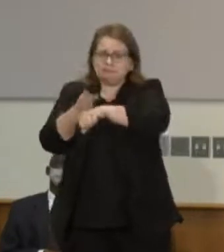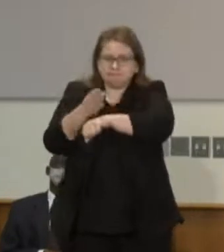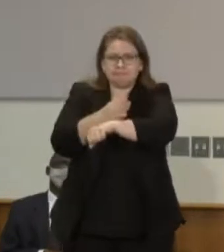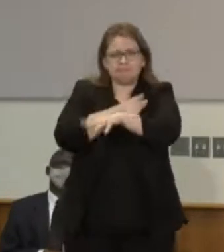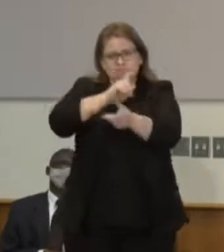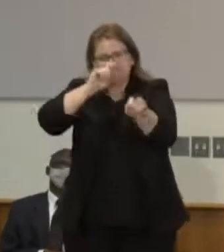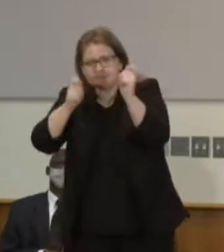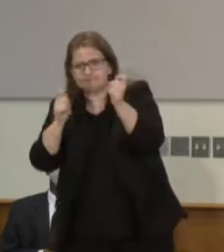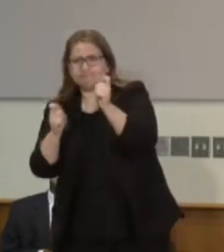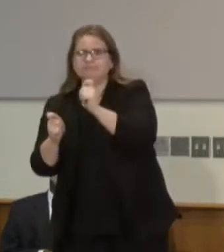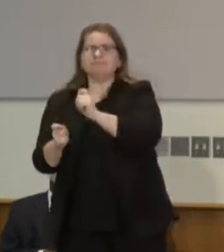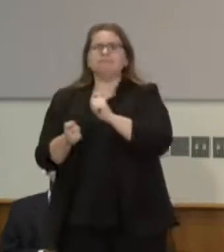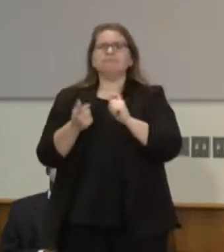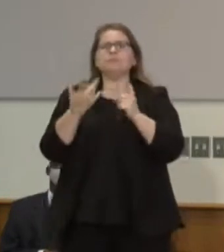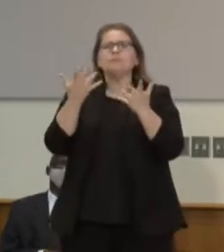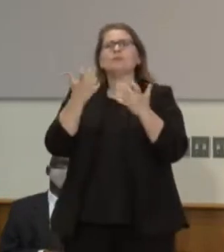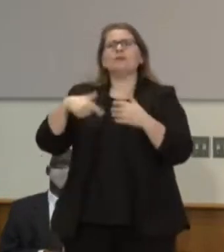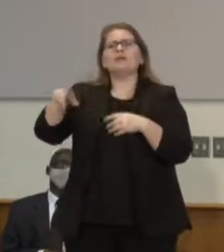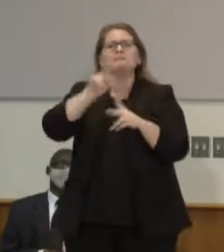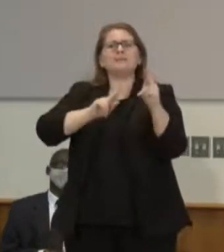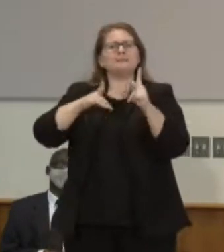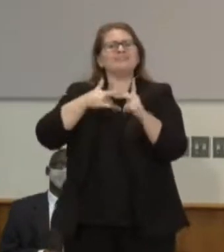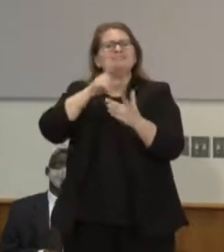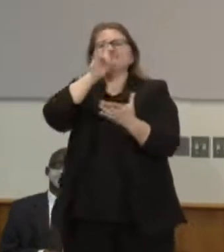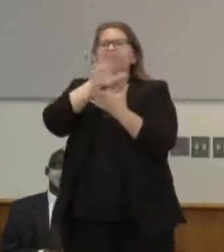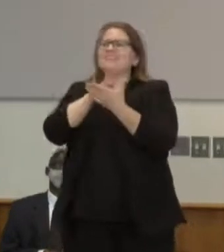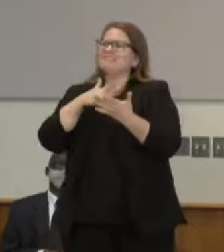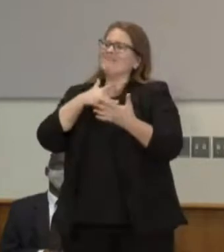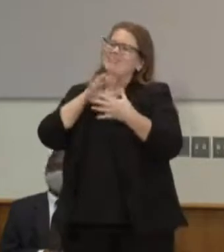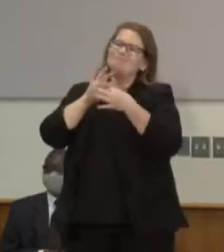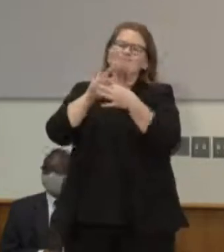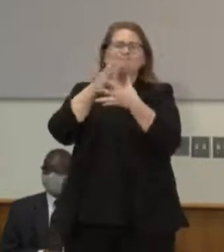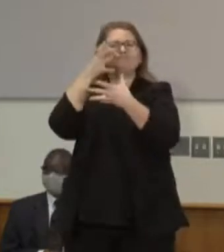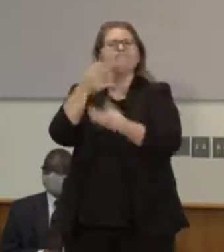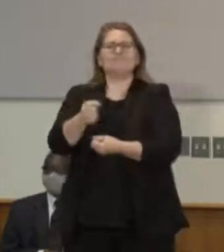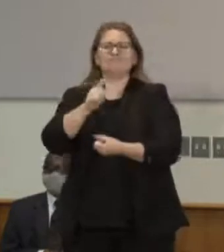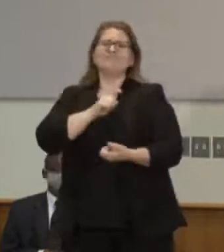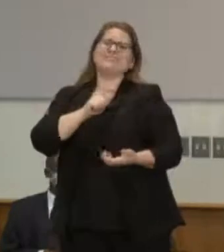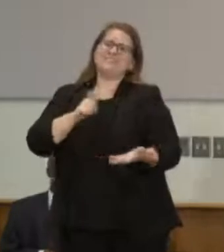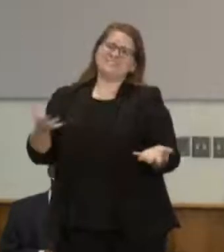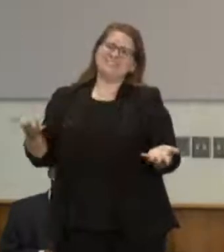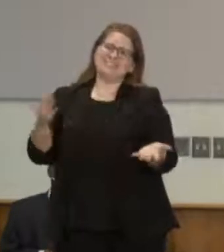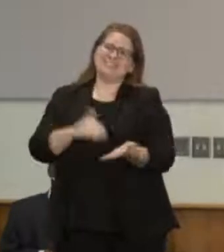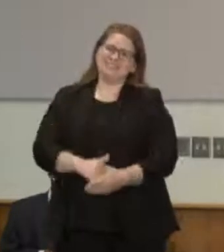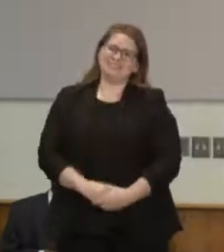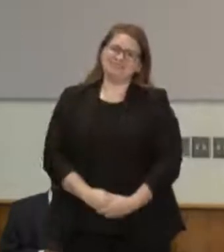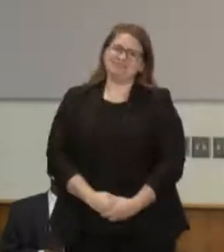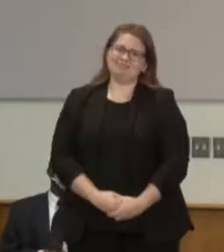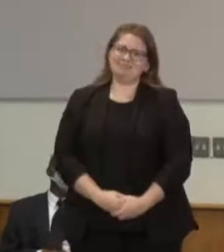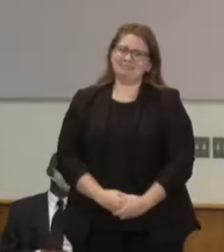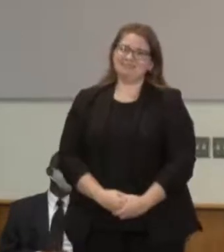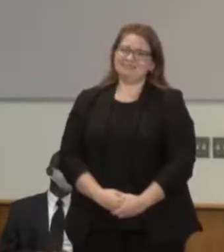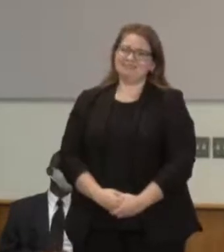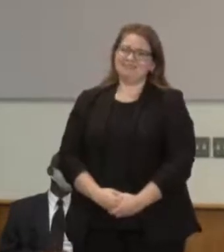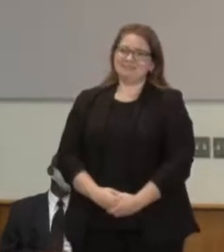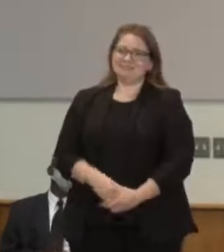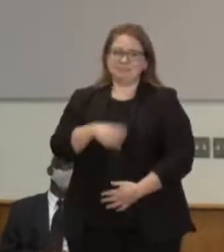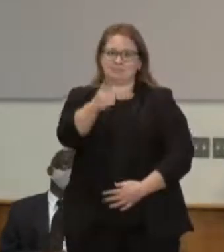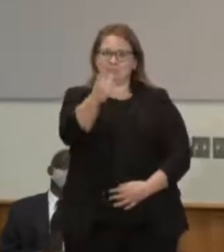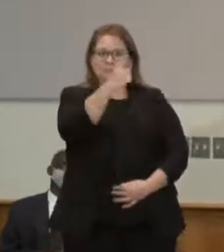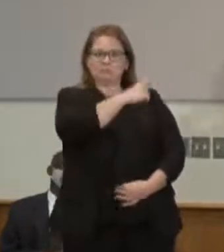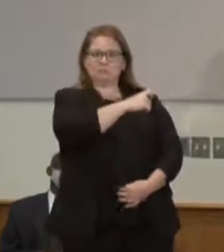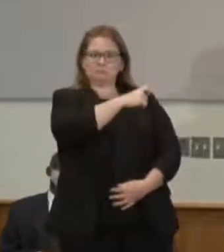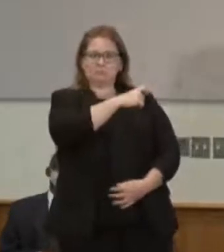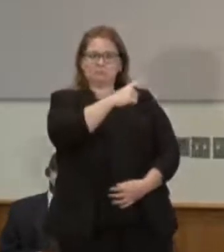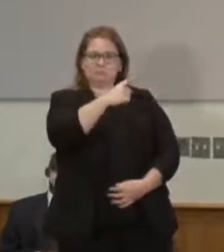can believe again in things like our law enforcement systems I have to open the Max Mason issue tomorrow as